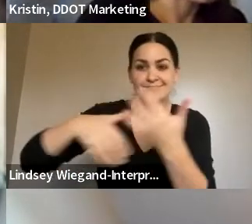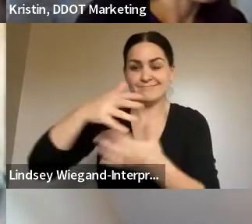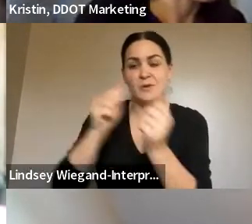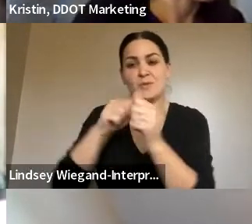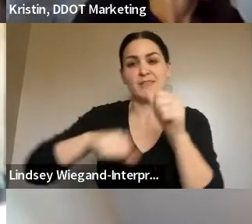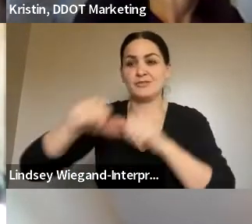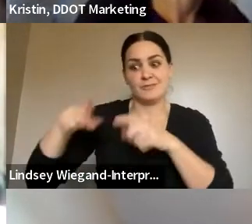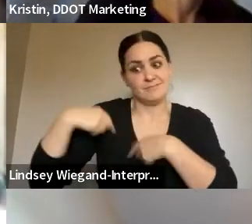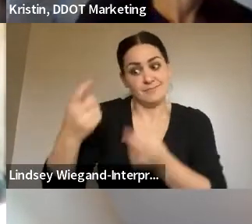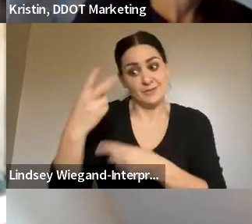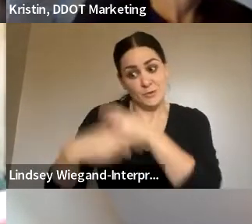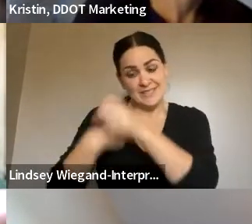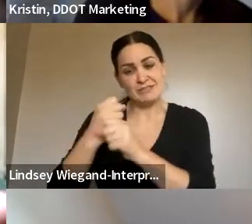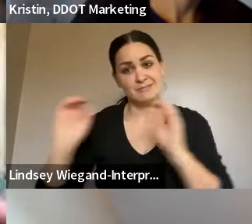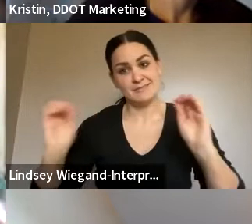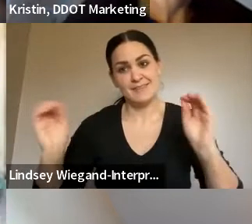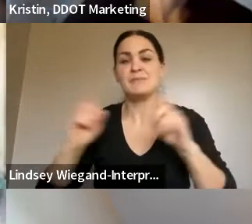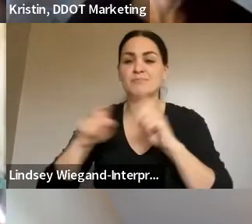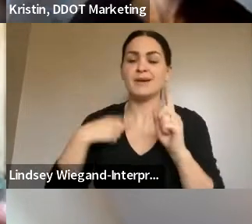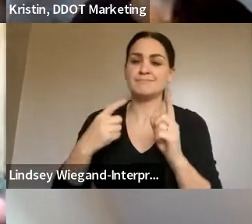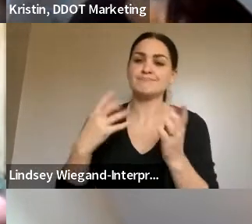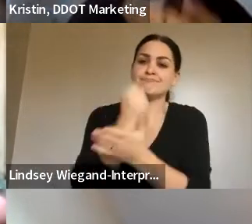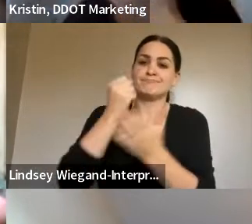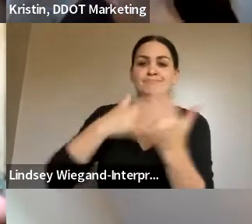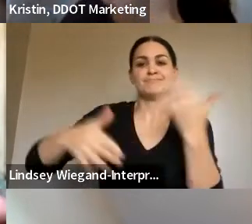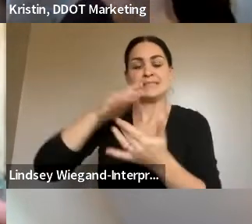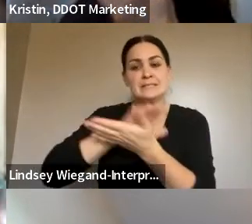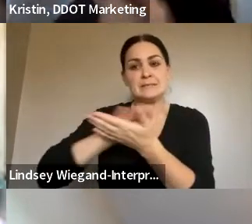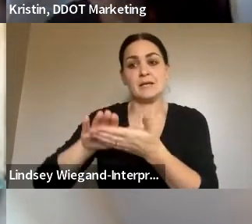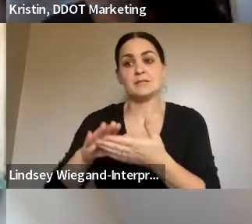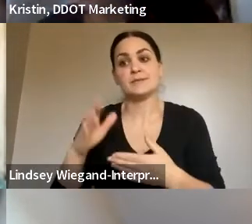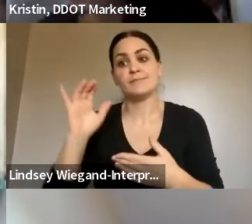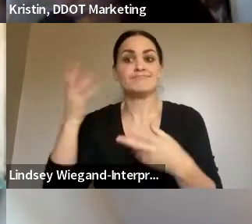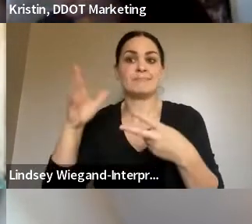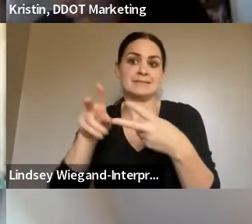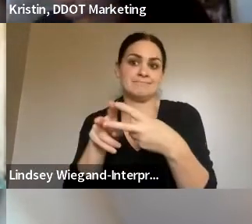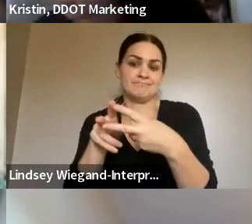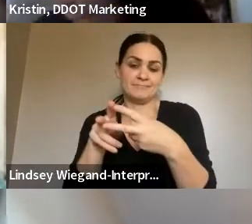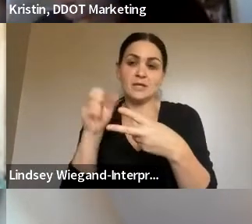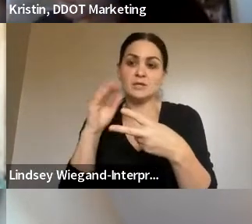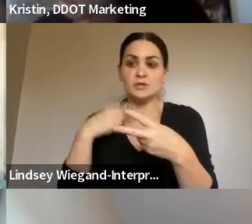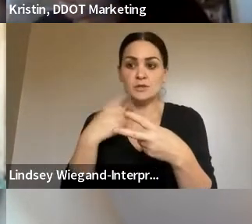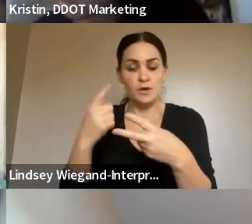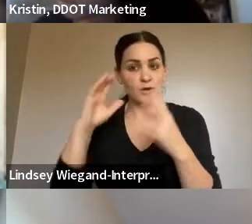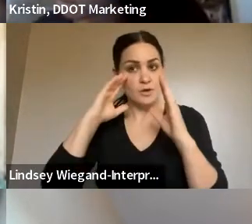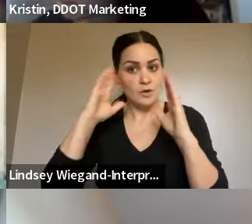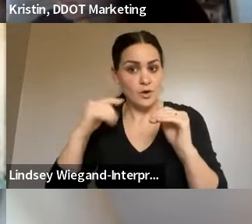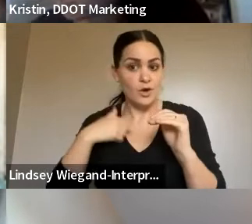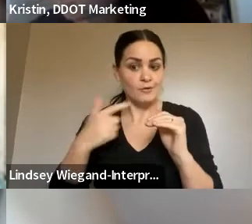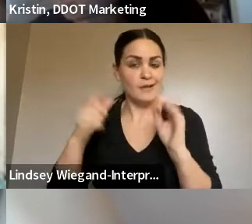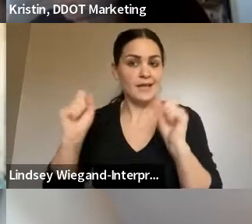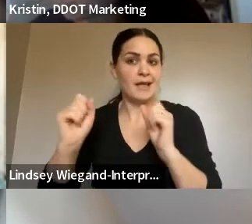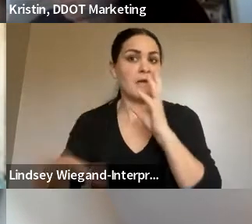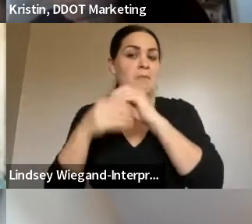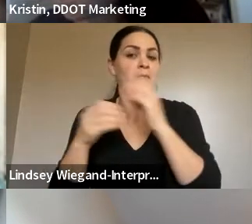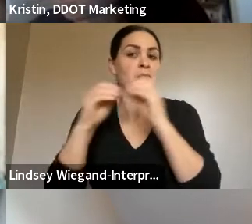all these two years. But other than that, those are my comments. I do have one more thing, but I'll try to touch base if I'm still in here and there's some extra time. But as always, thank